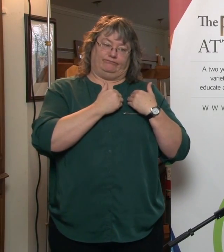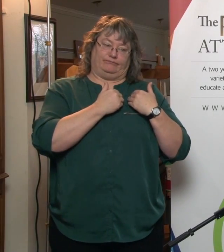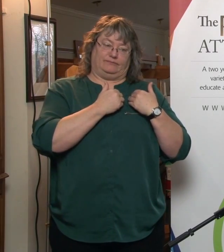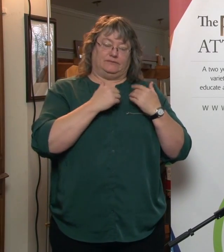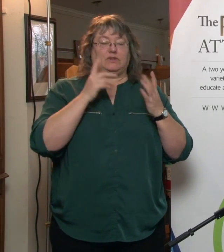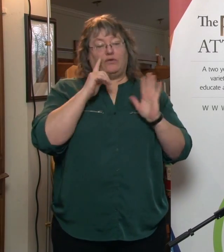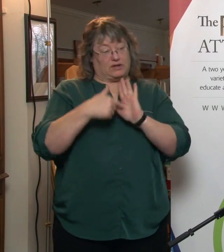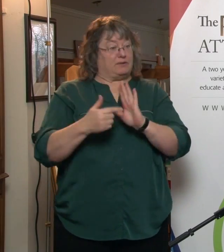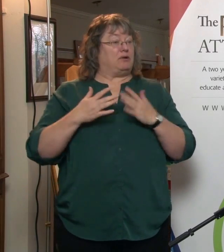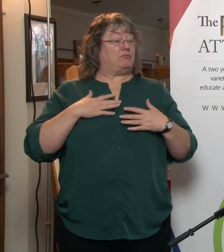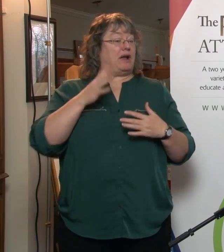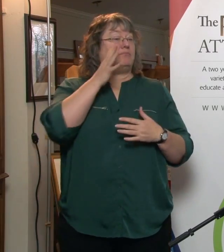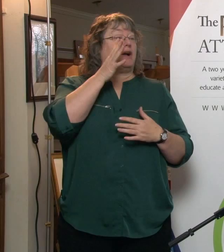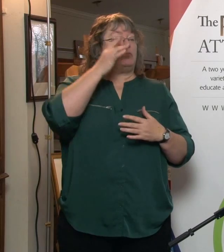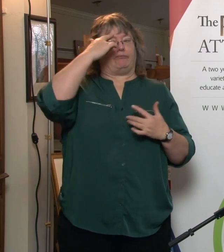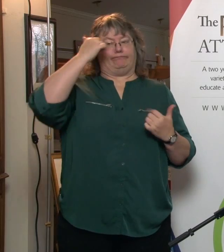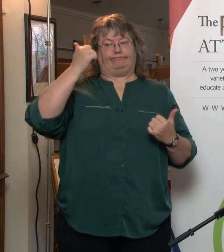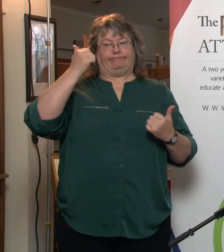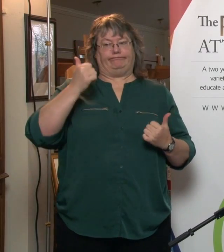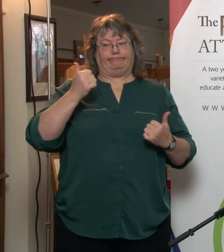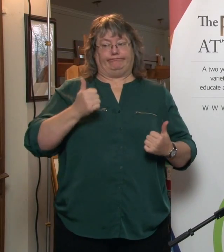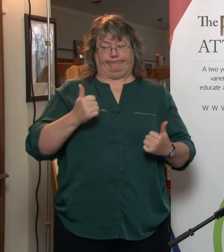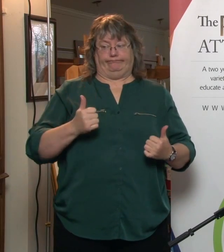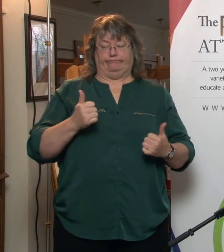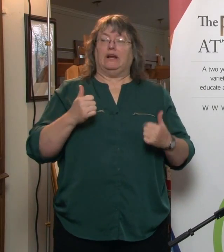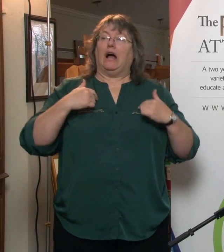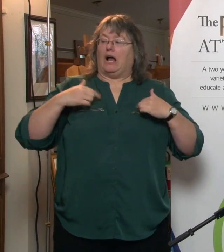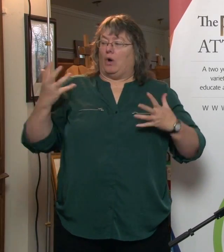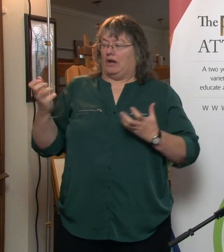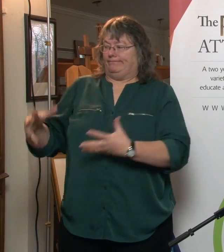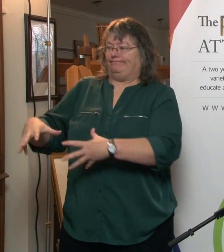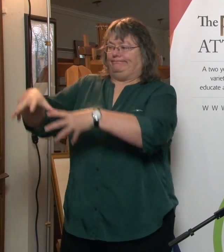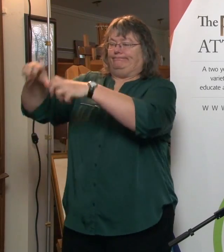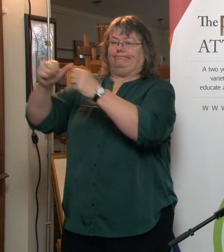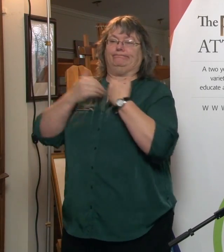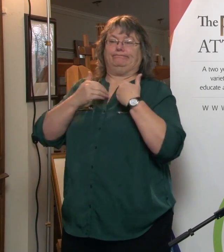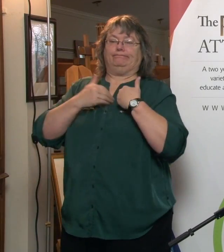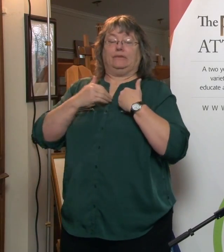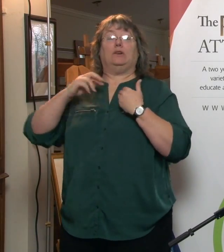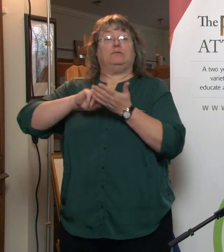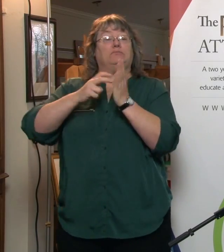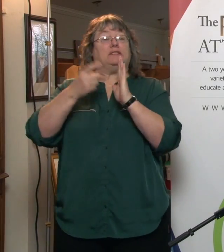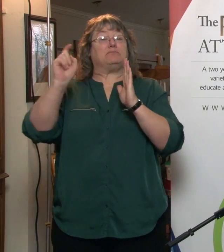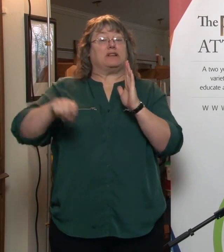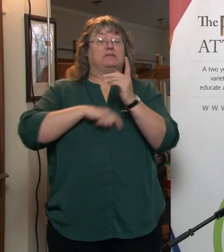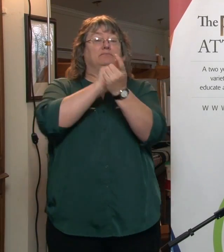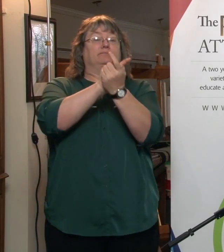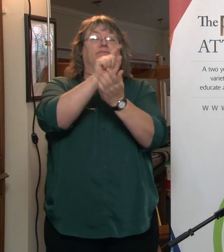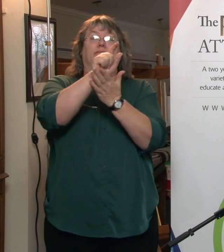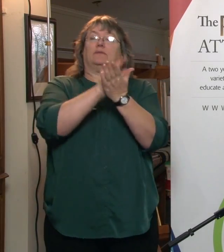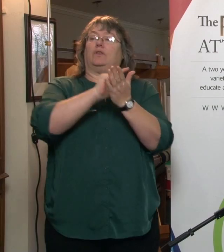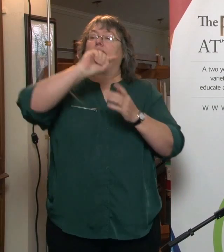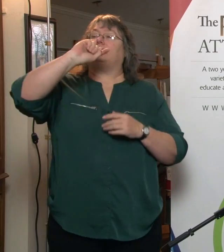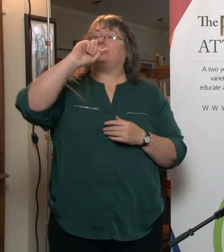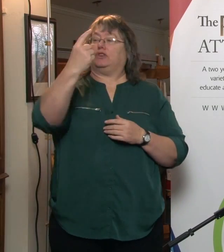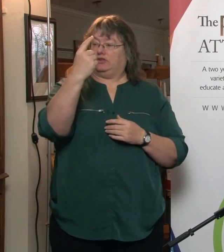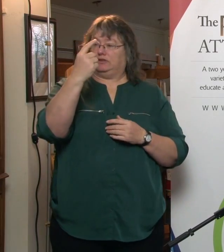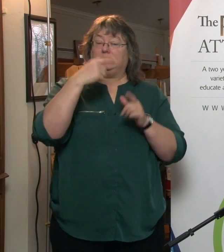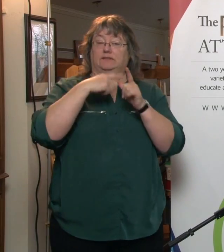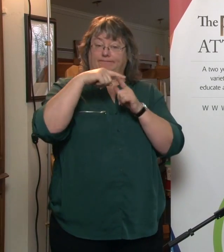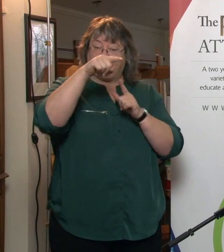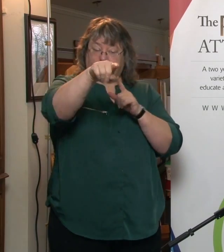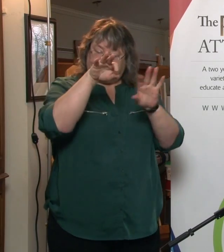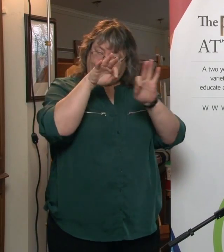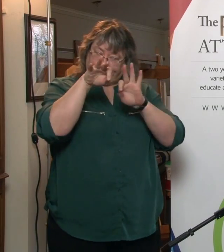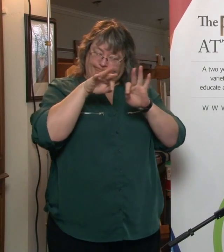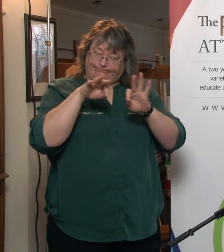let's say it was me, my mom's becoming incapable. I want to start acting. I have to go to her lawyer to get the document. And at that time, the lawyer will go through some